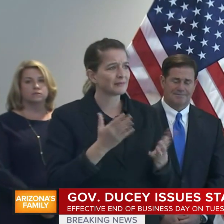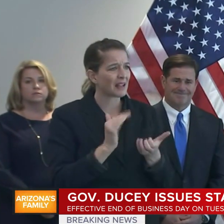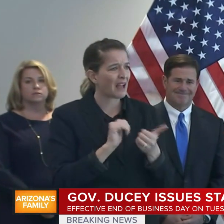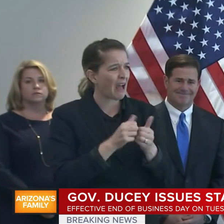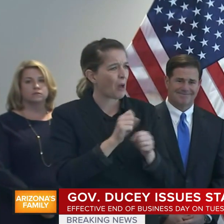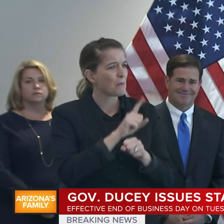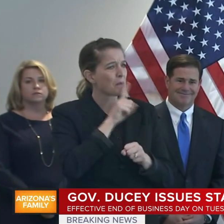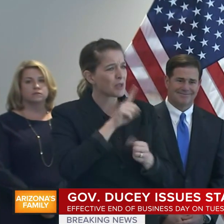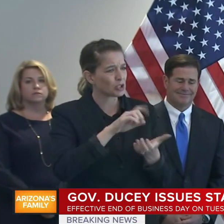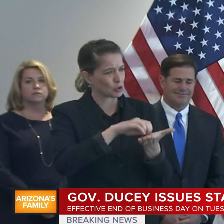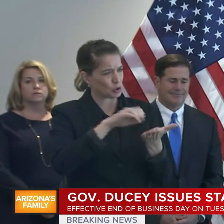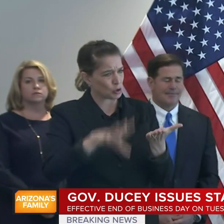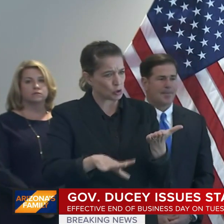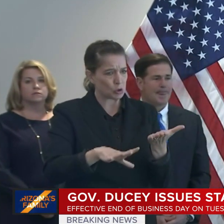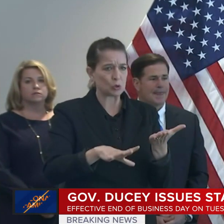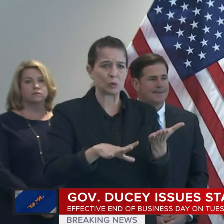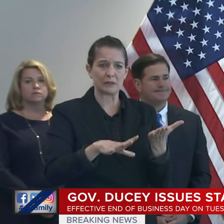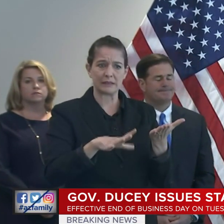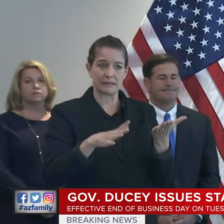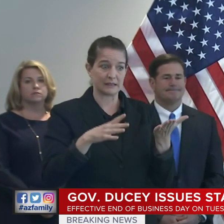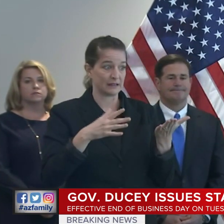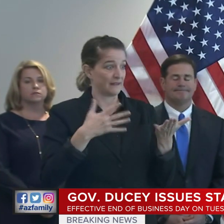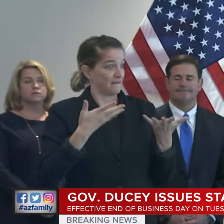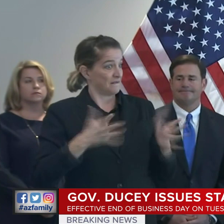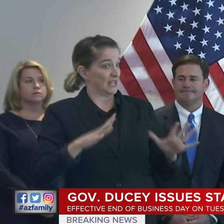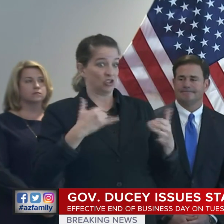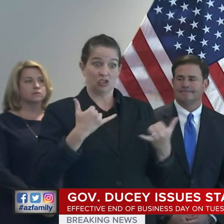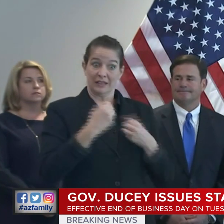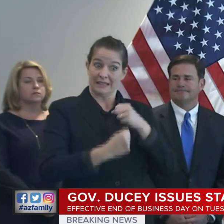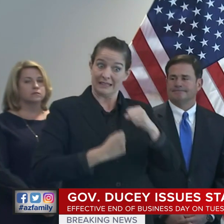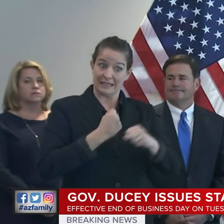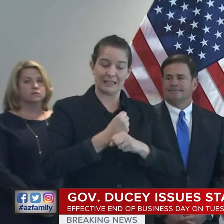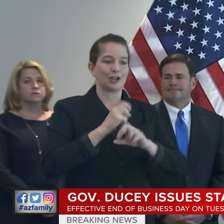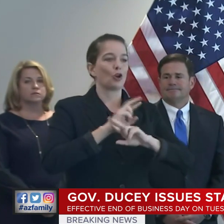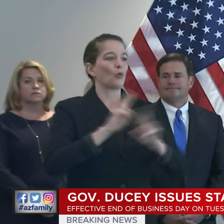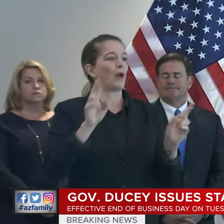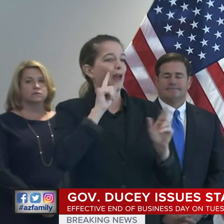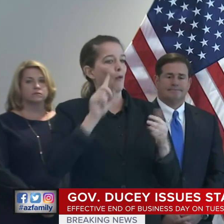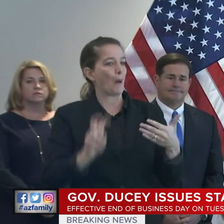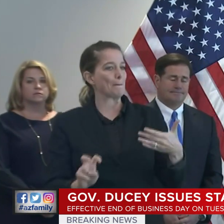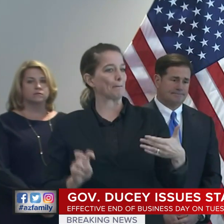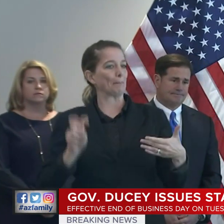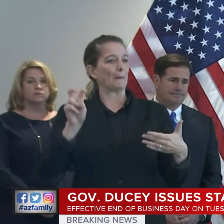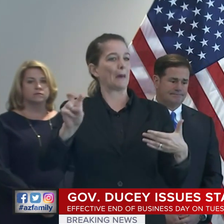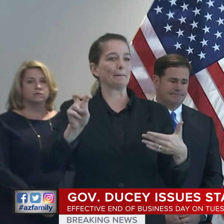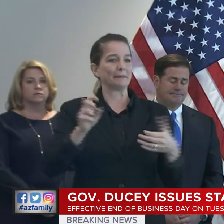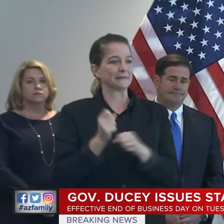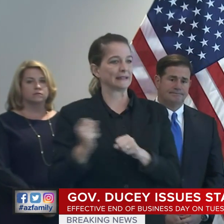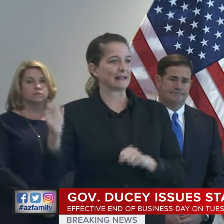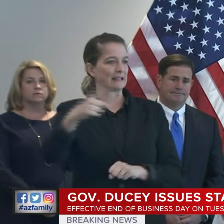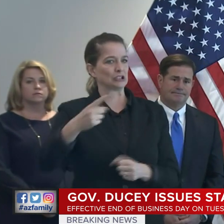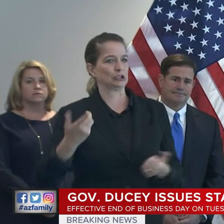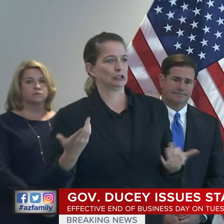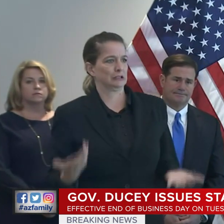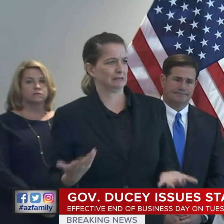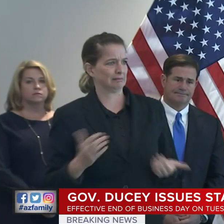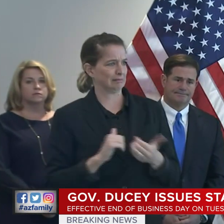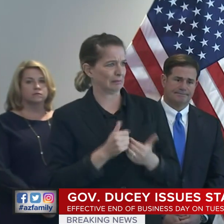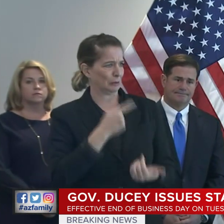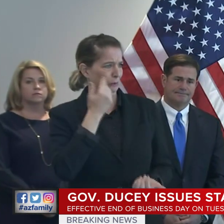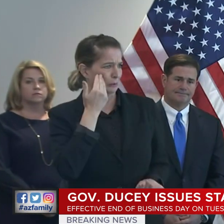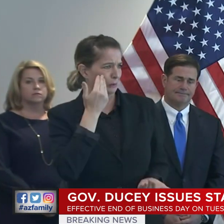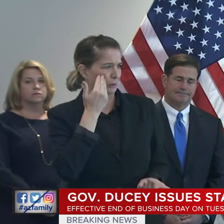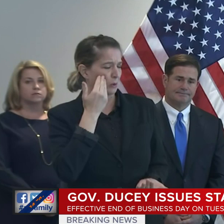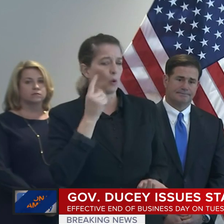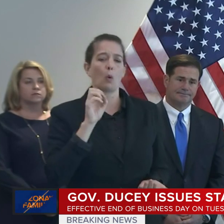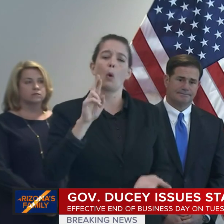to the next grade? In other words, we're in very uncharted territory here. How do you know these kids are, or are they just going to